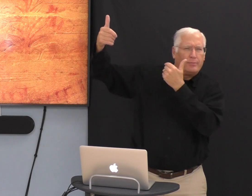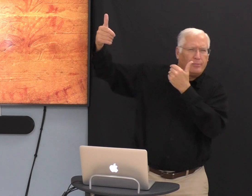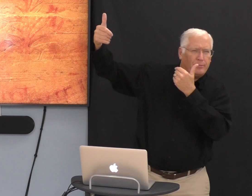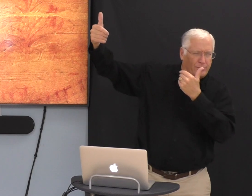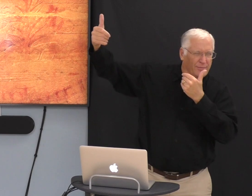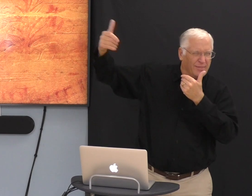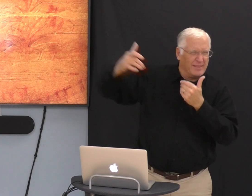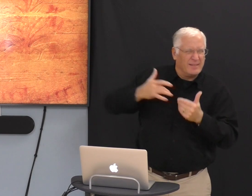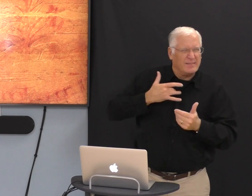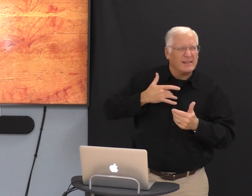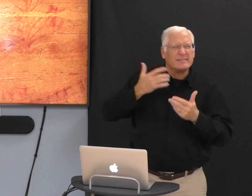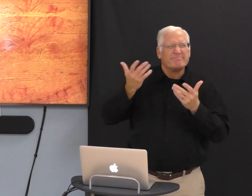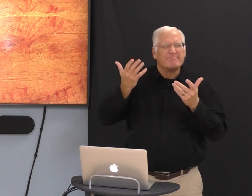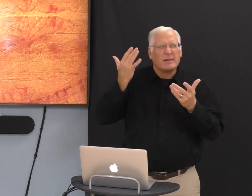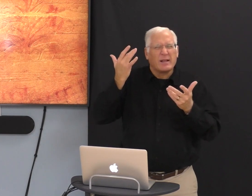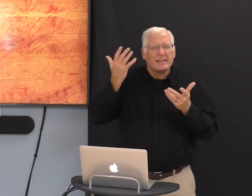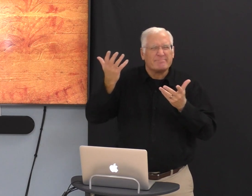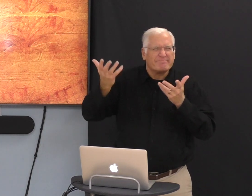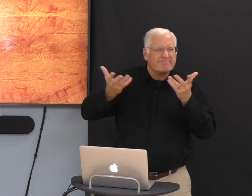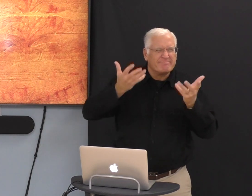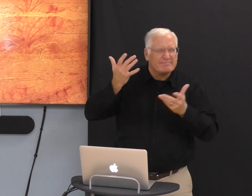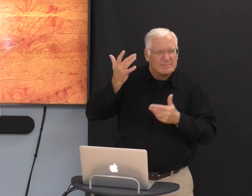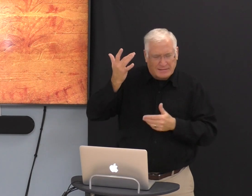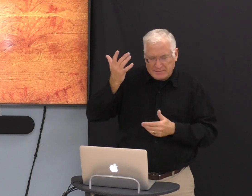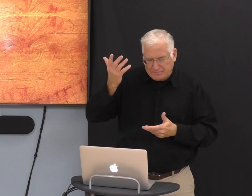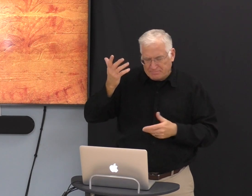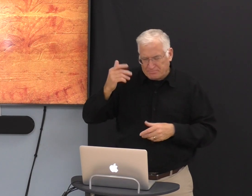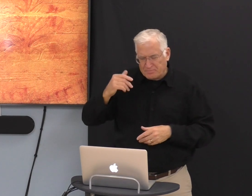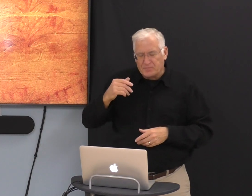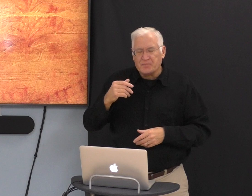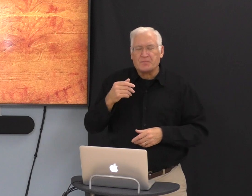Sometimes you feel really close to Him, and sometimes you feel distanced.